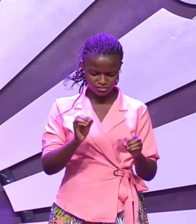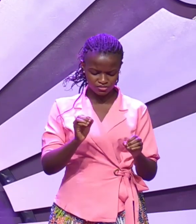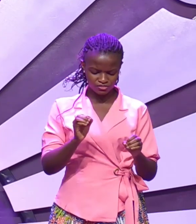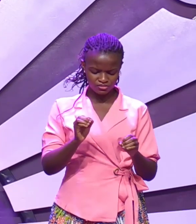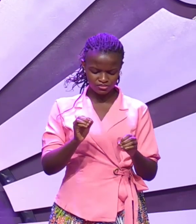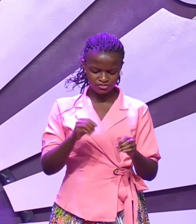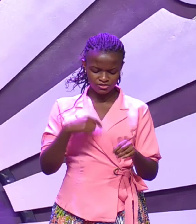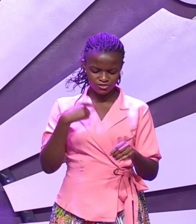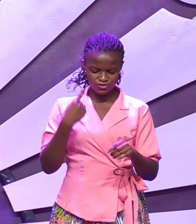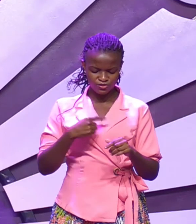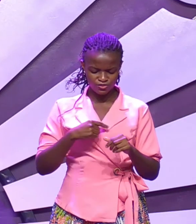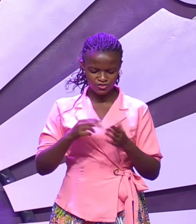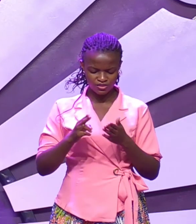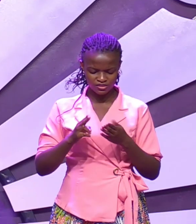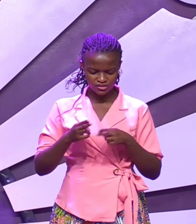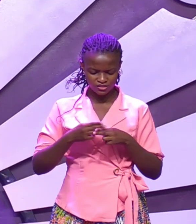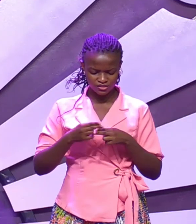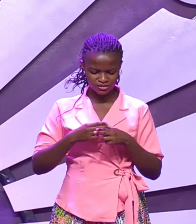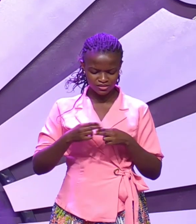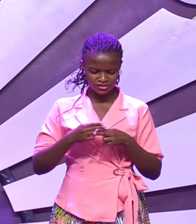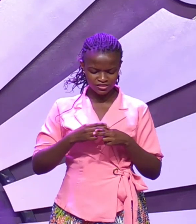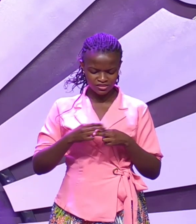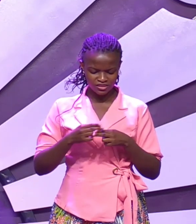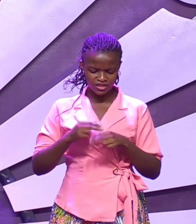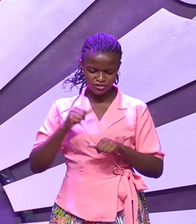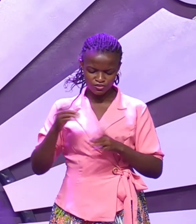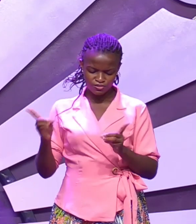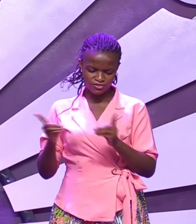who about encounter an unanswered prayer